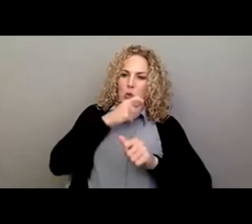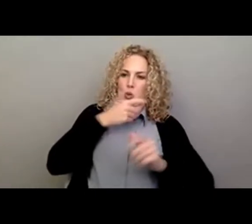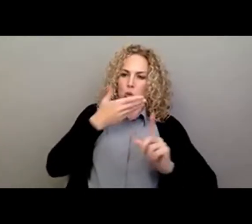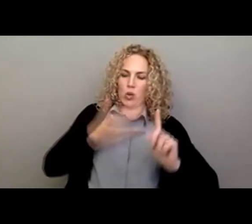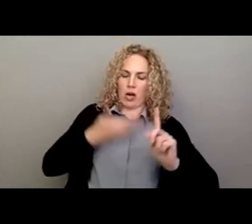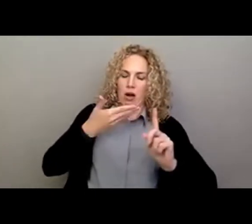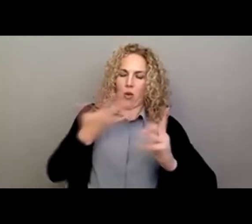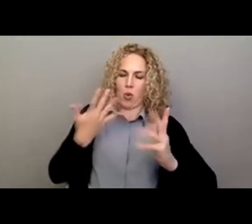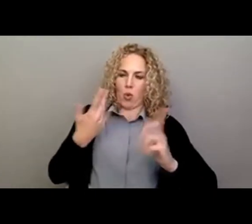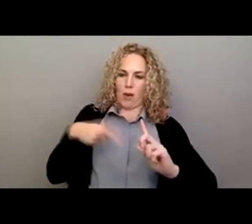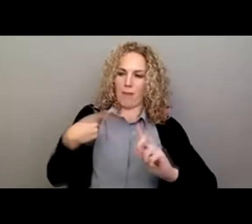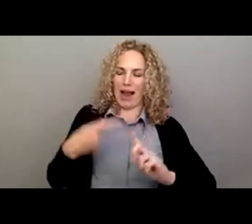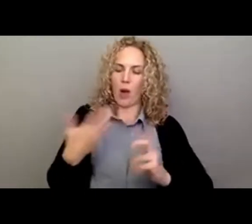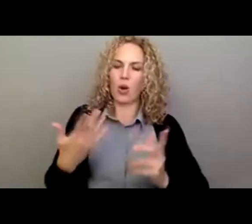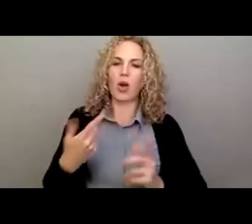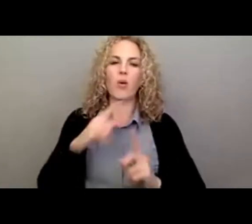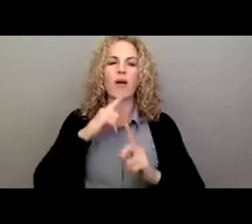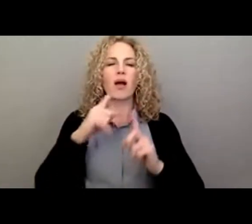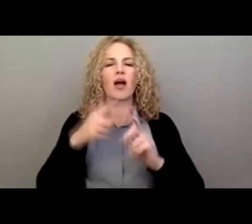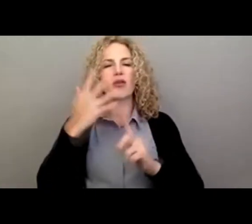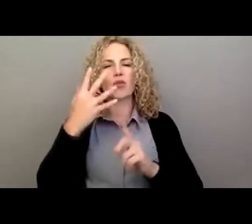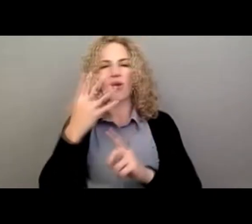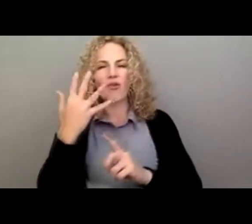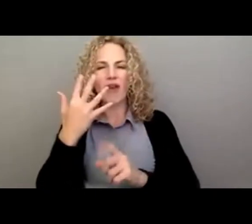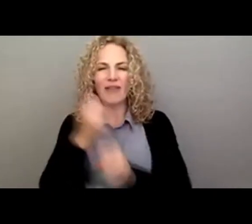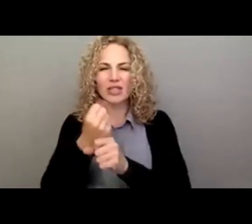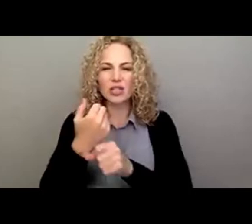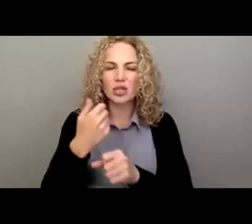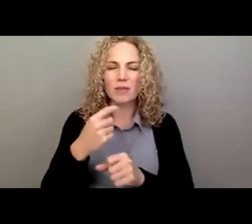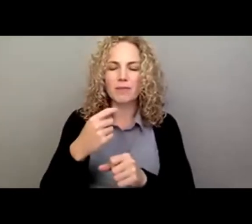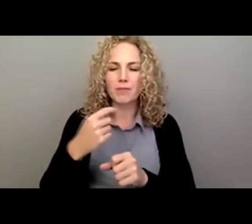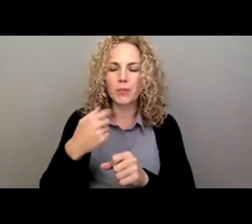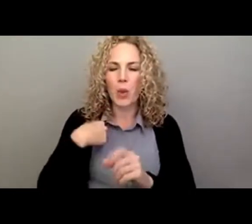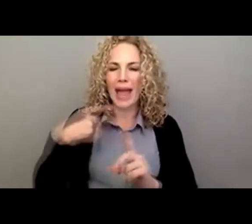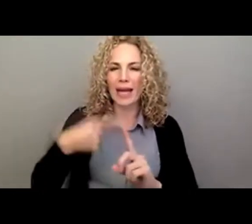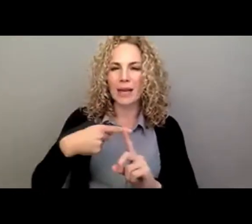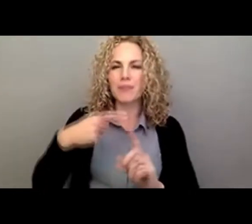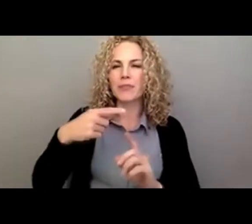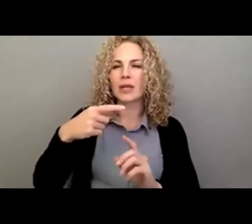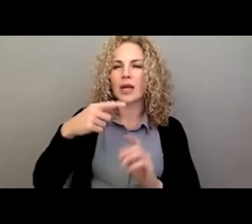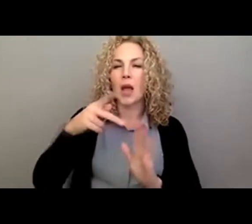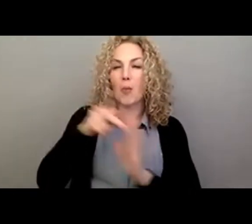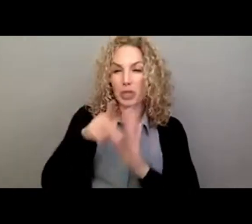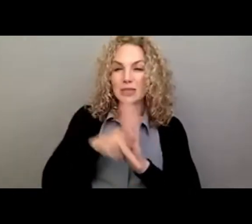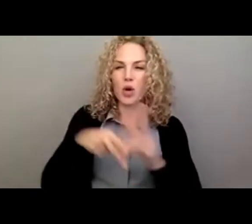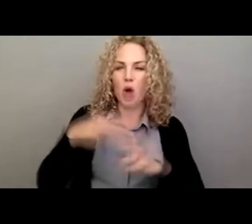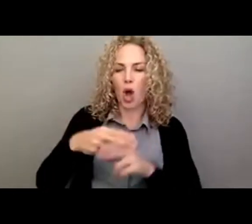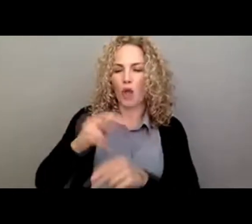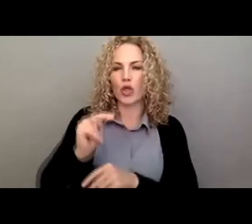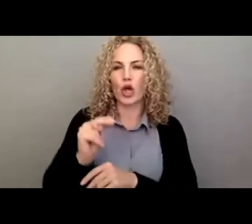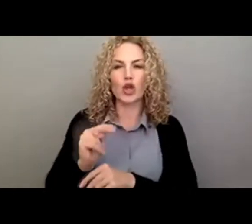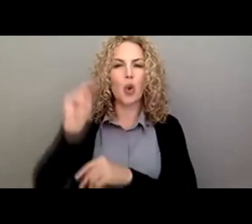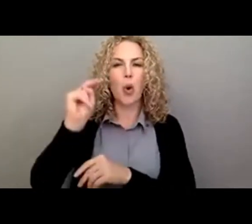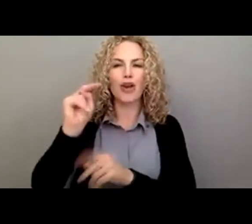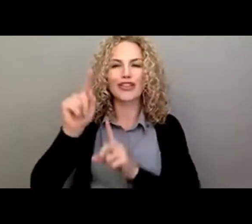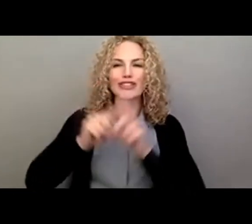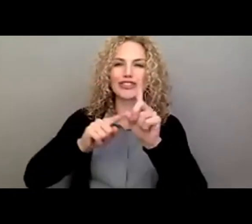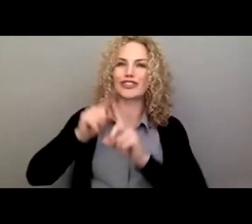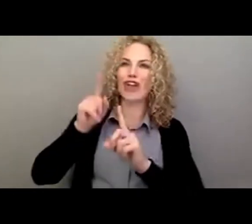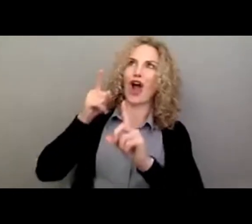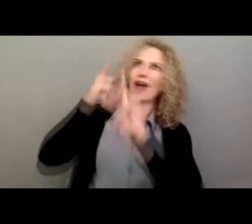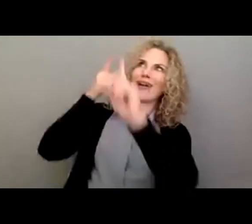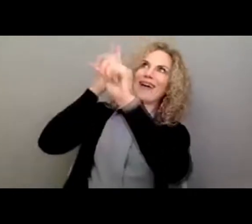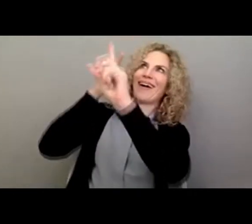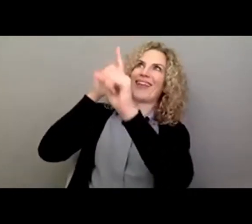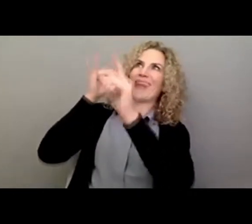five years ago, we call it our North Star. And it's a pretty simple principle. We are driven to help others and to do the